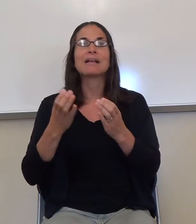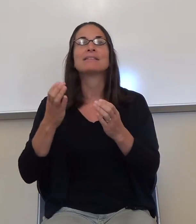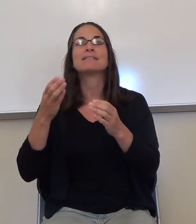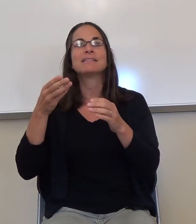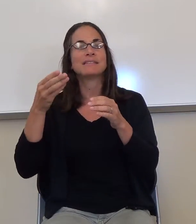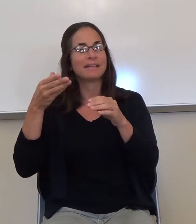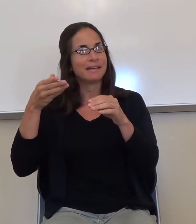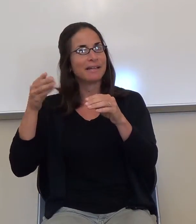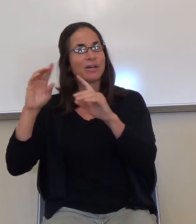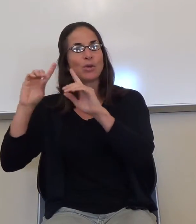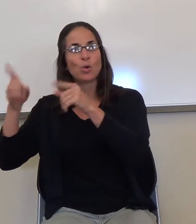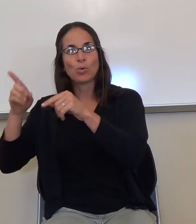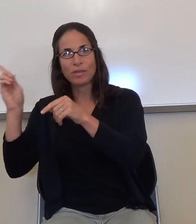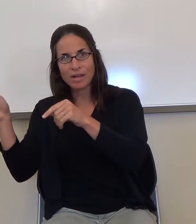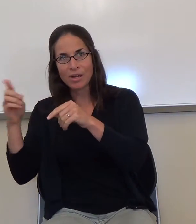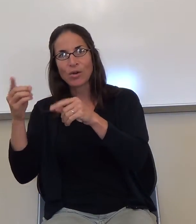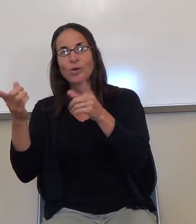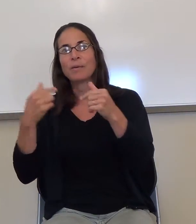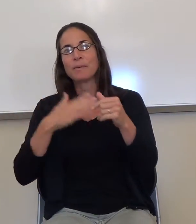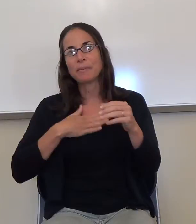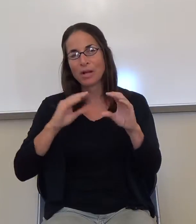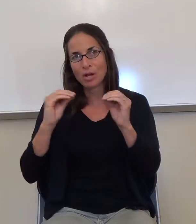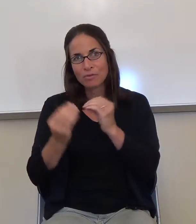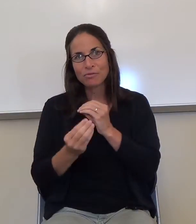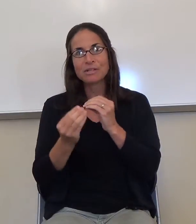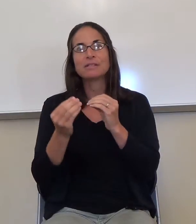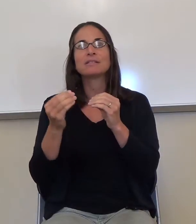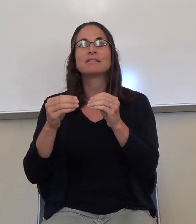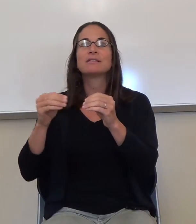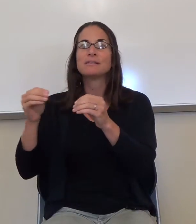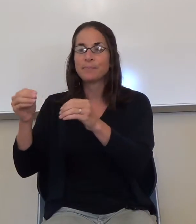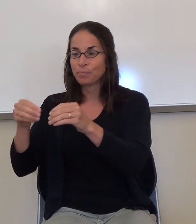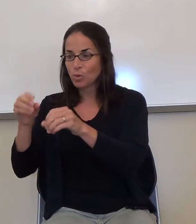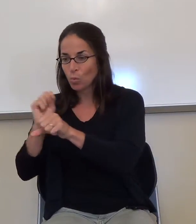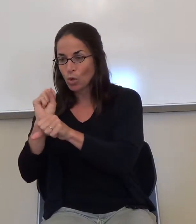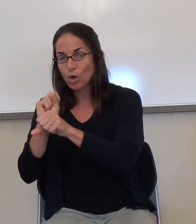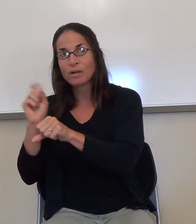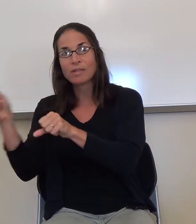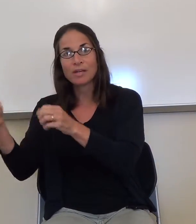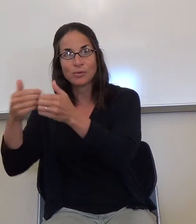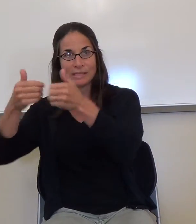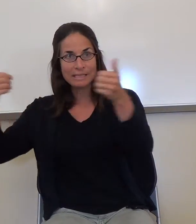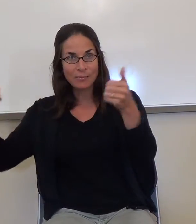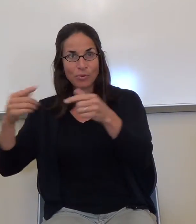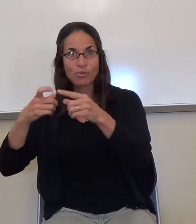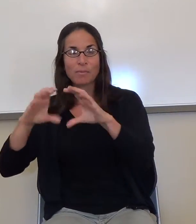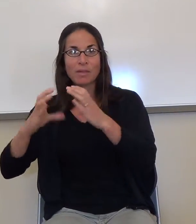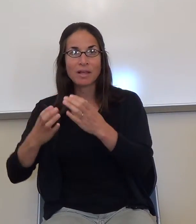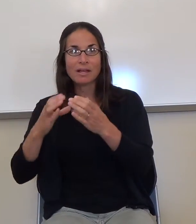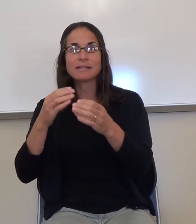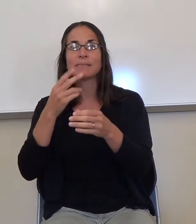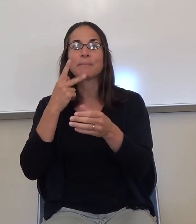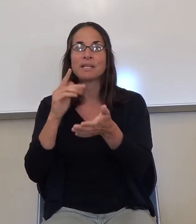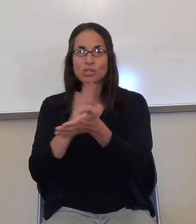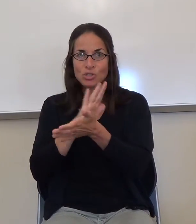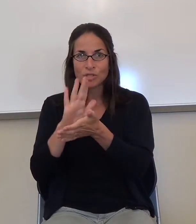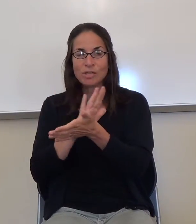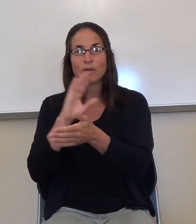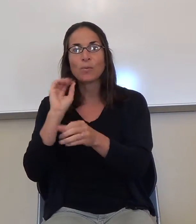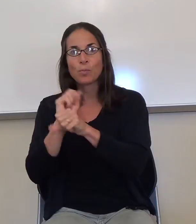come to my office, go down there, do your journal, do your lab work, do any sheet sheets, do your homework, get it done before you leave